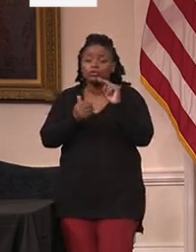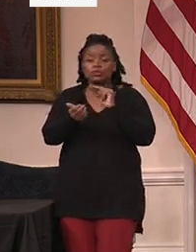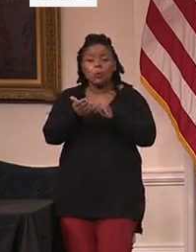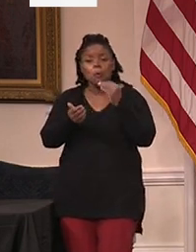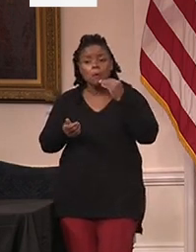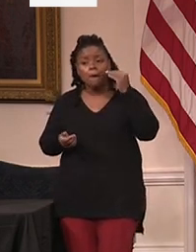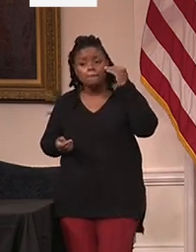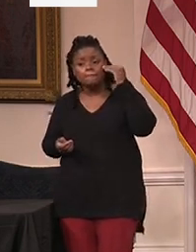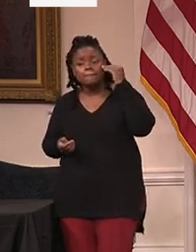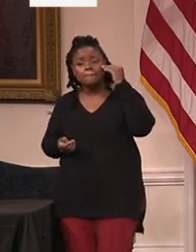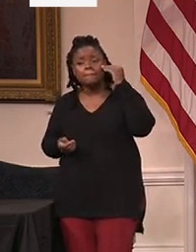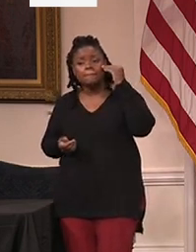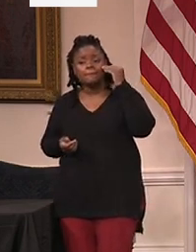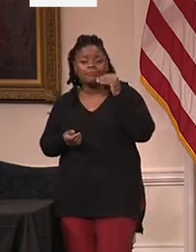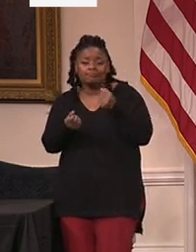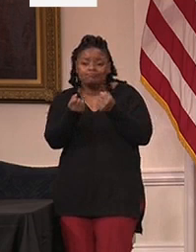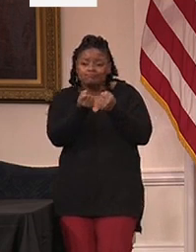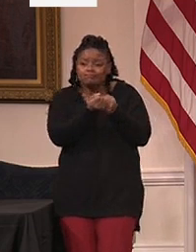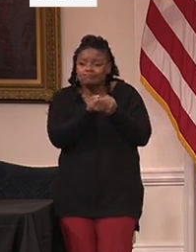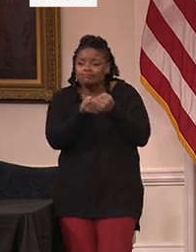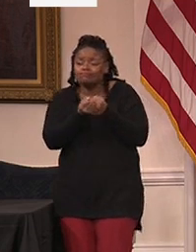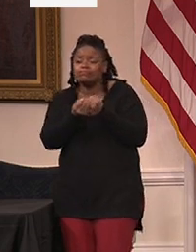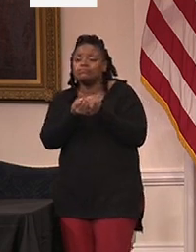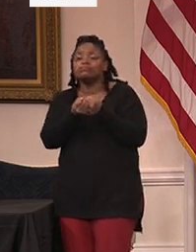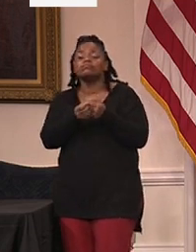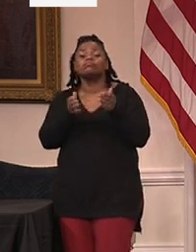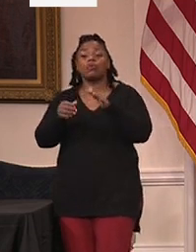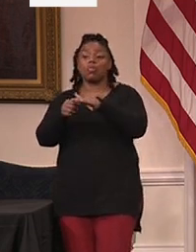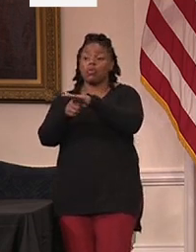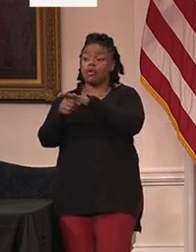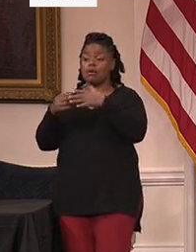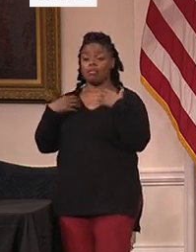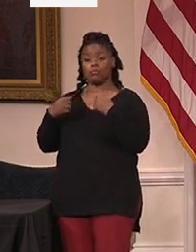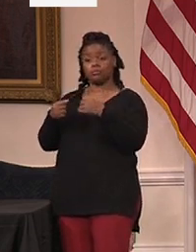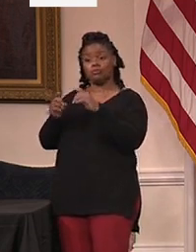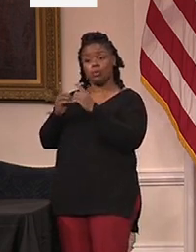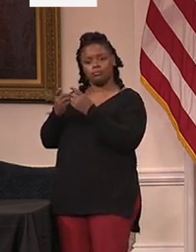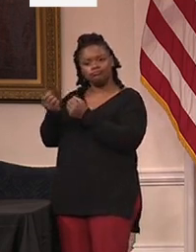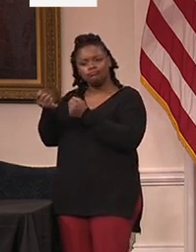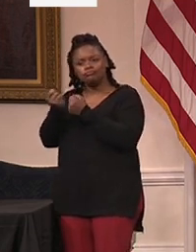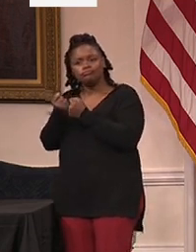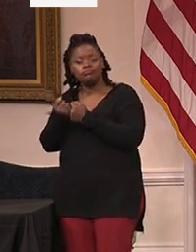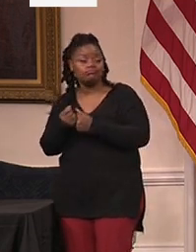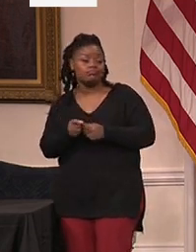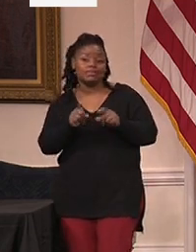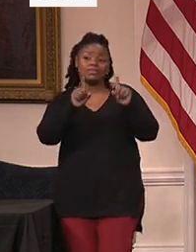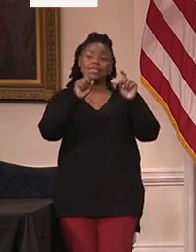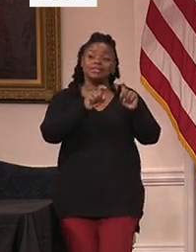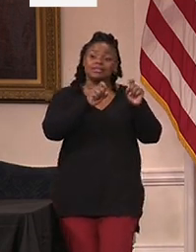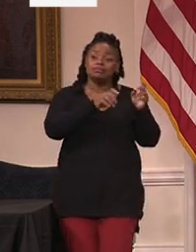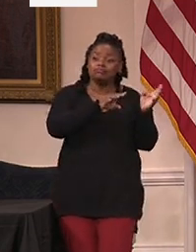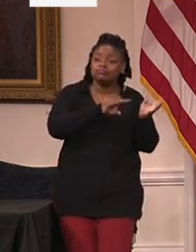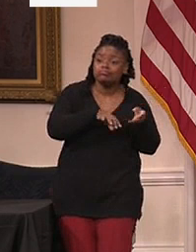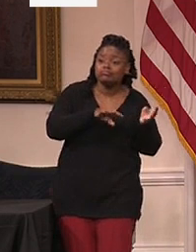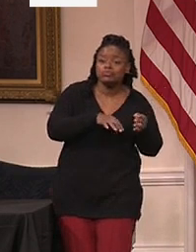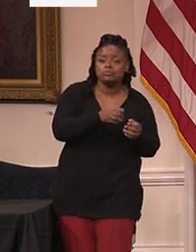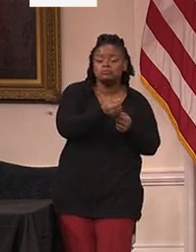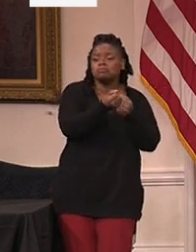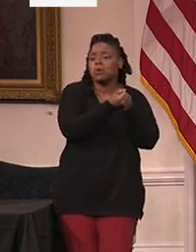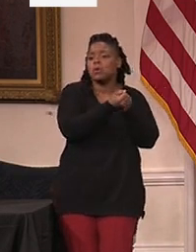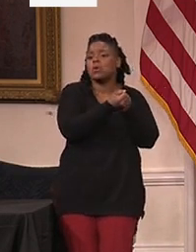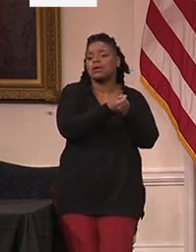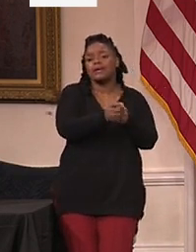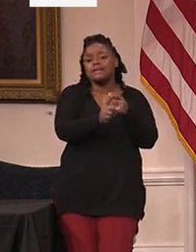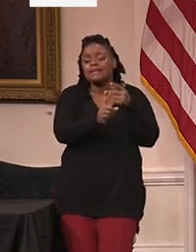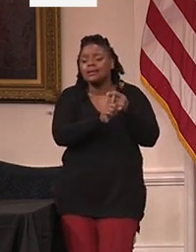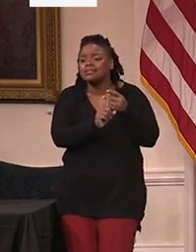And additional manpower to support county health department testing activities, call assistance, call center assistance,